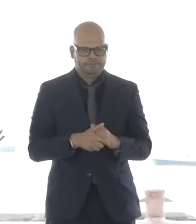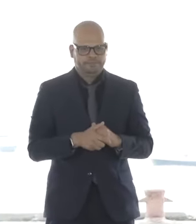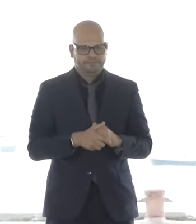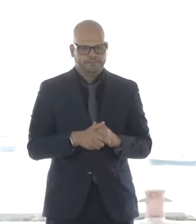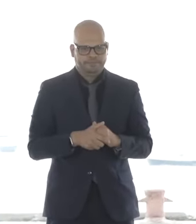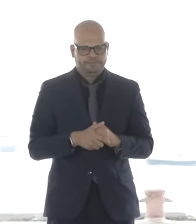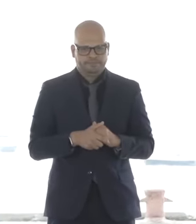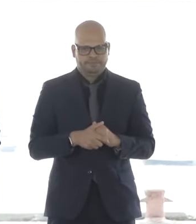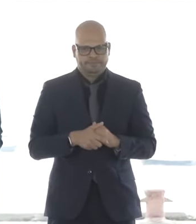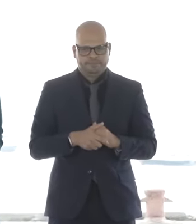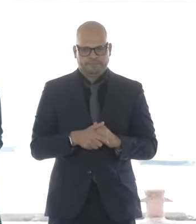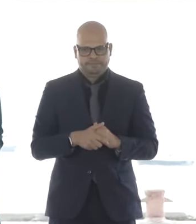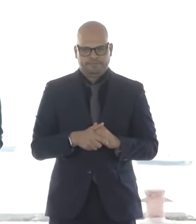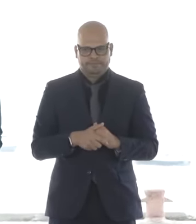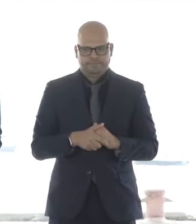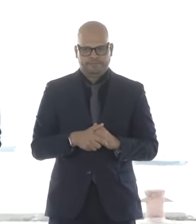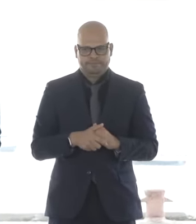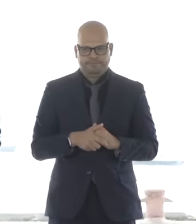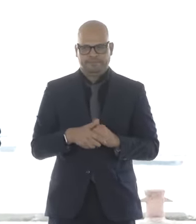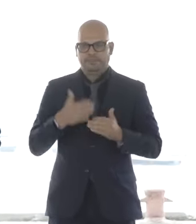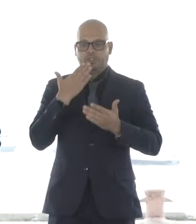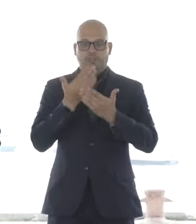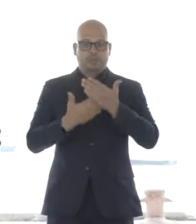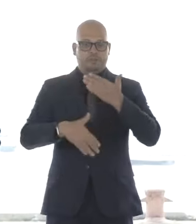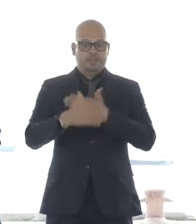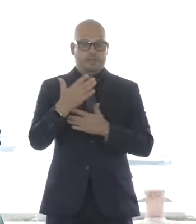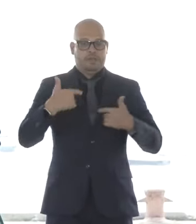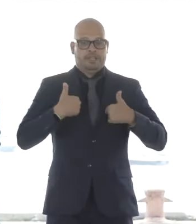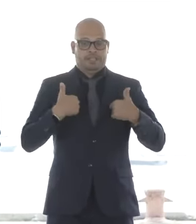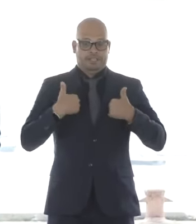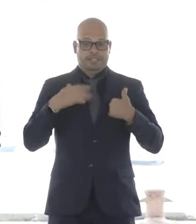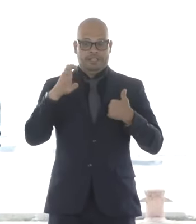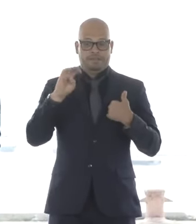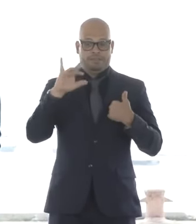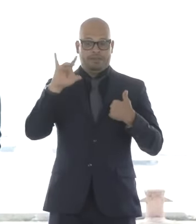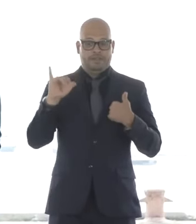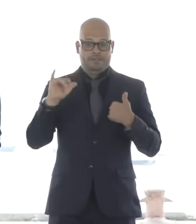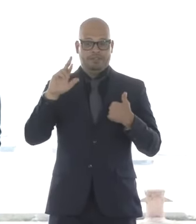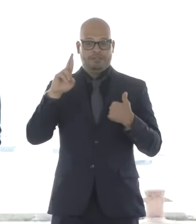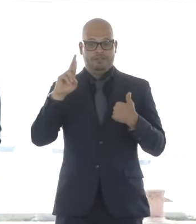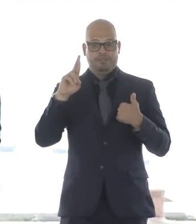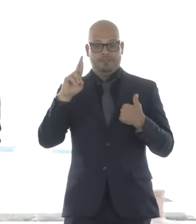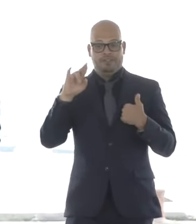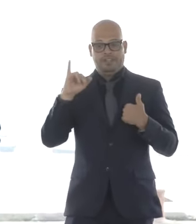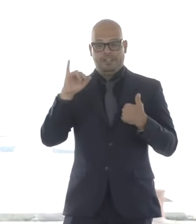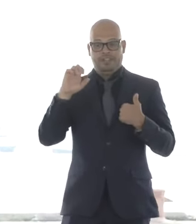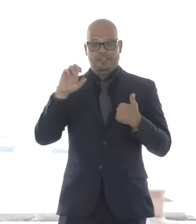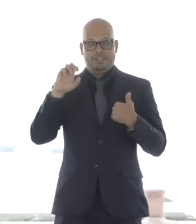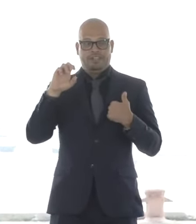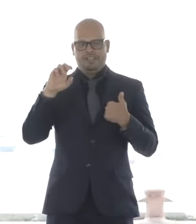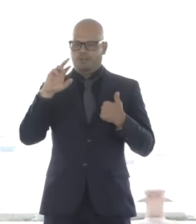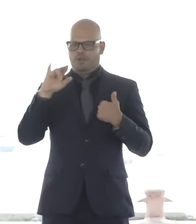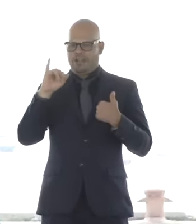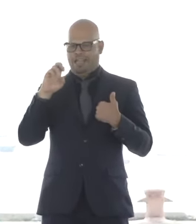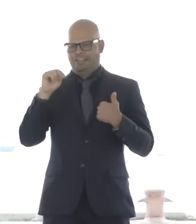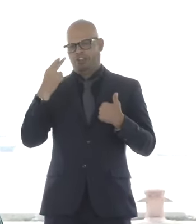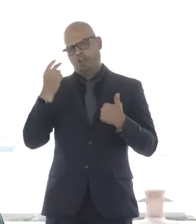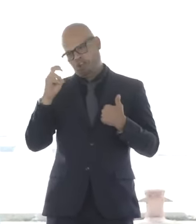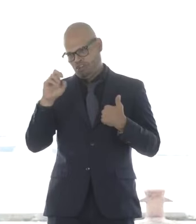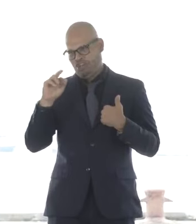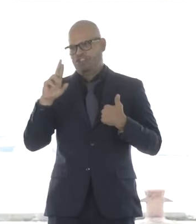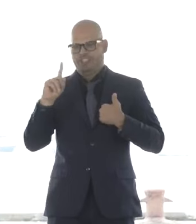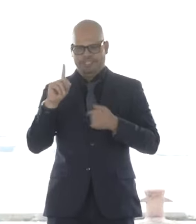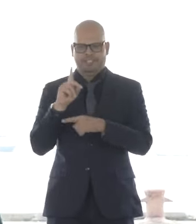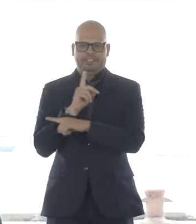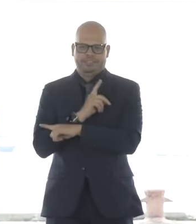As Rodrigo said, I'm Emily Reichert. I'm the CEO of the Massachusetts Clean Energy Center, and I am so excited